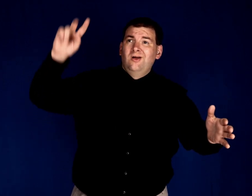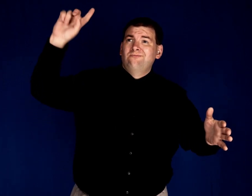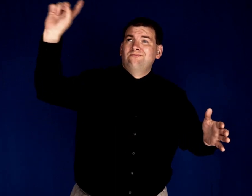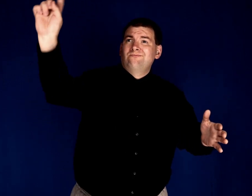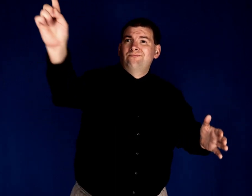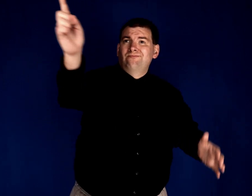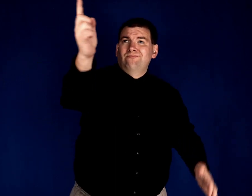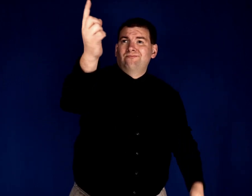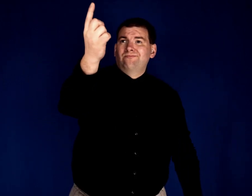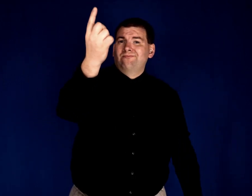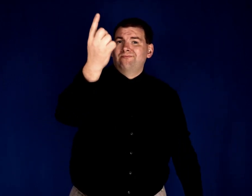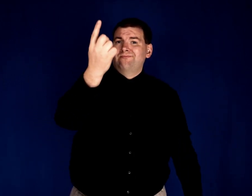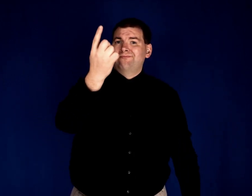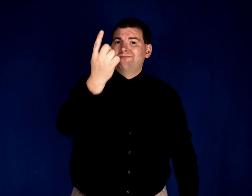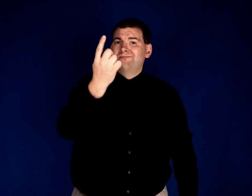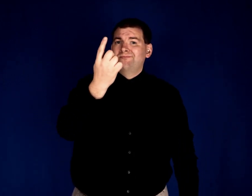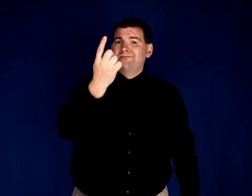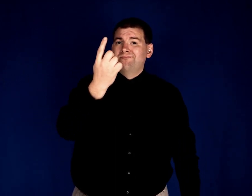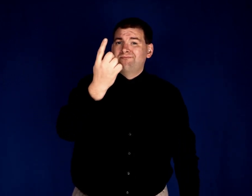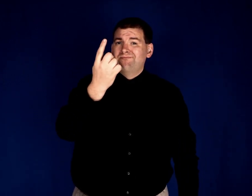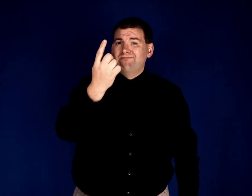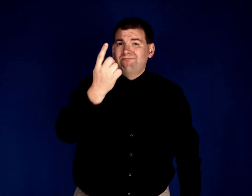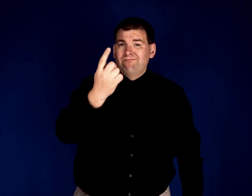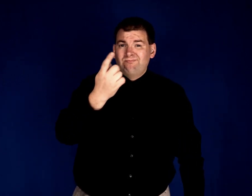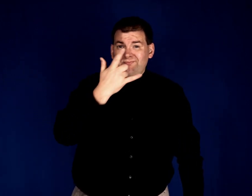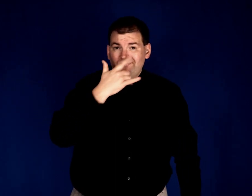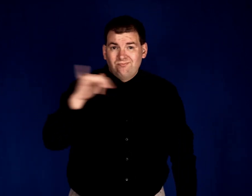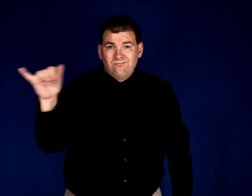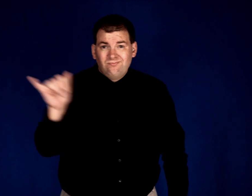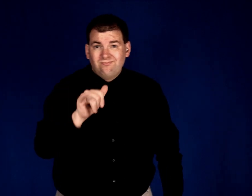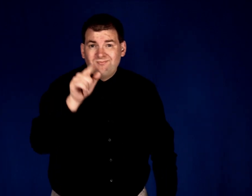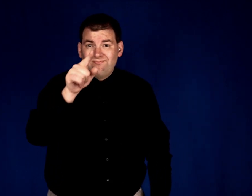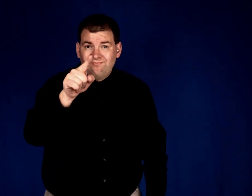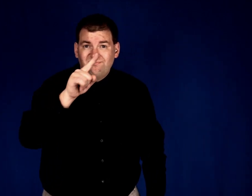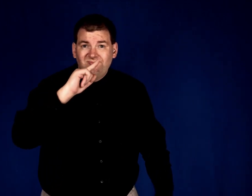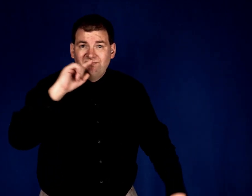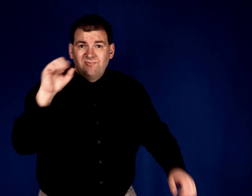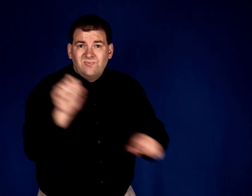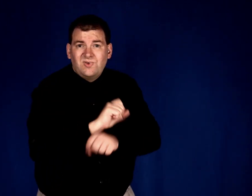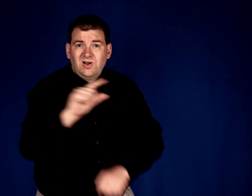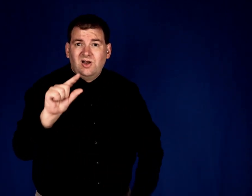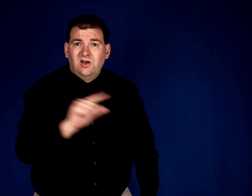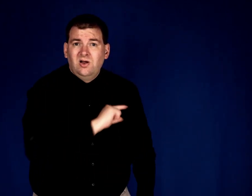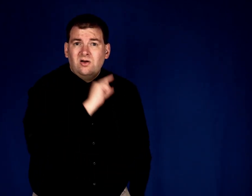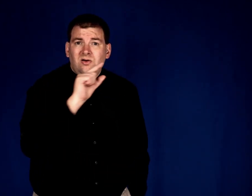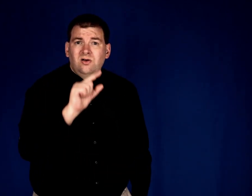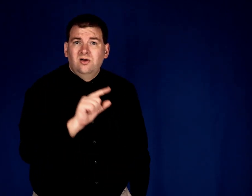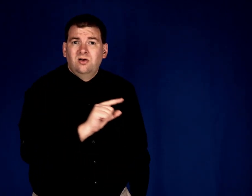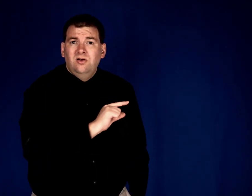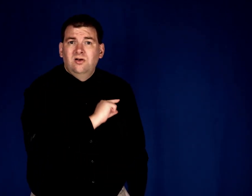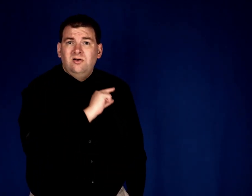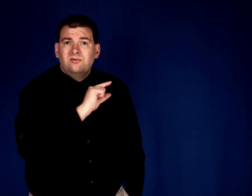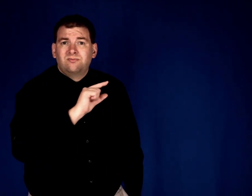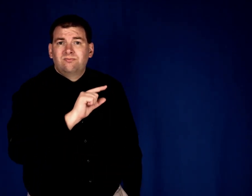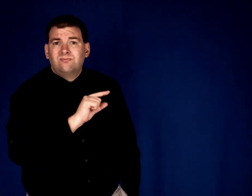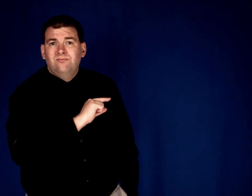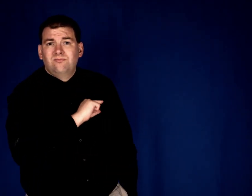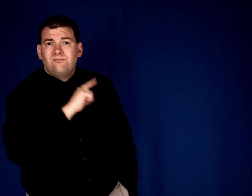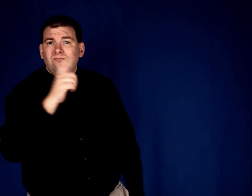my way Looks like you're guilty Now what